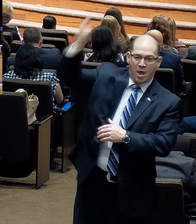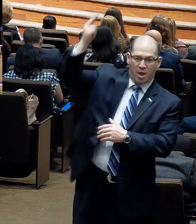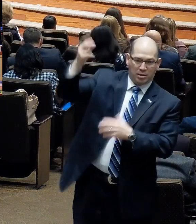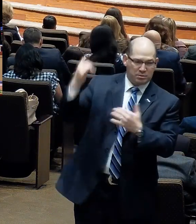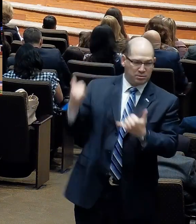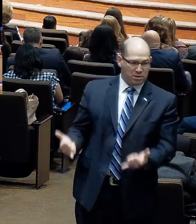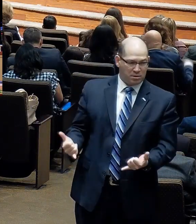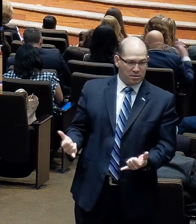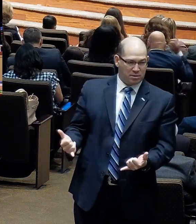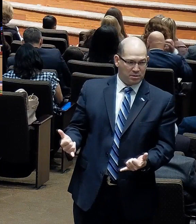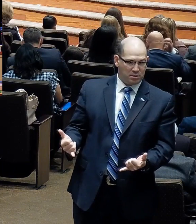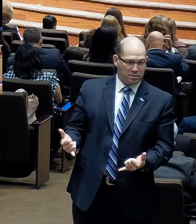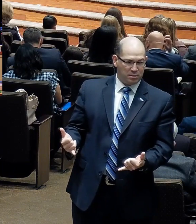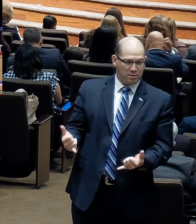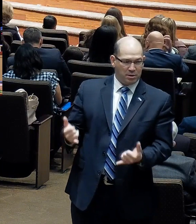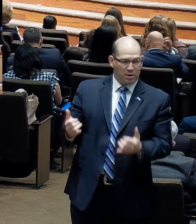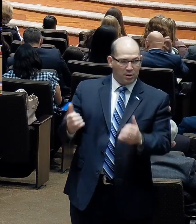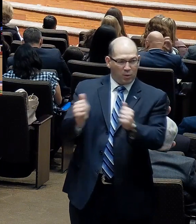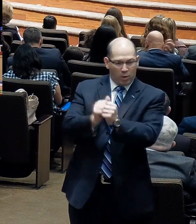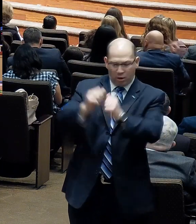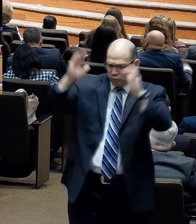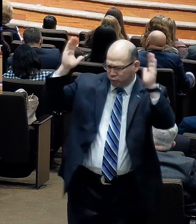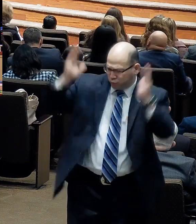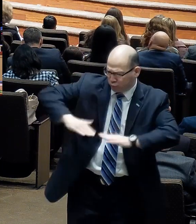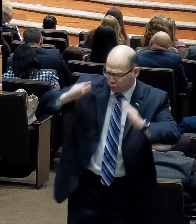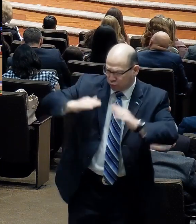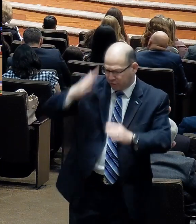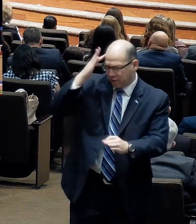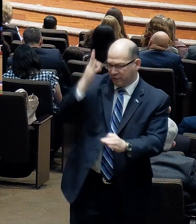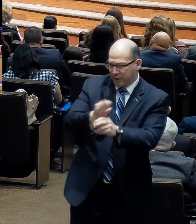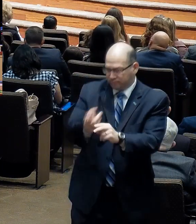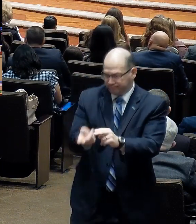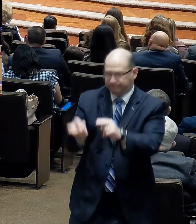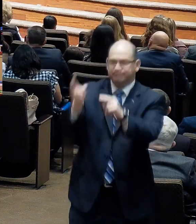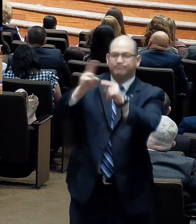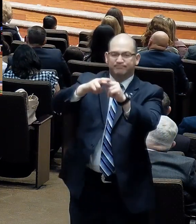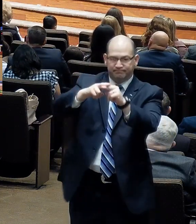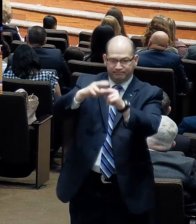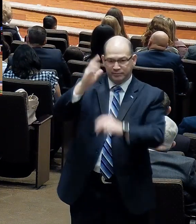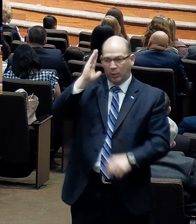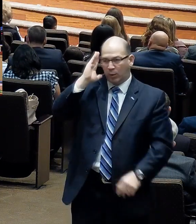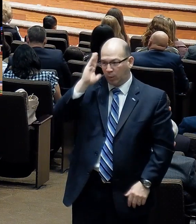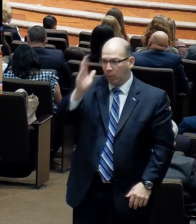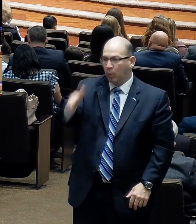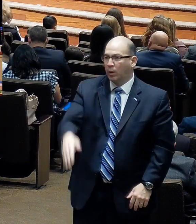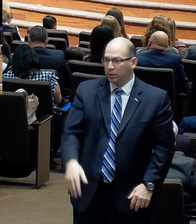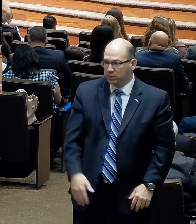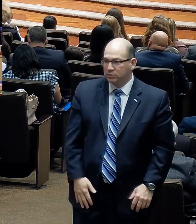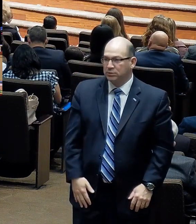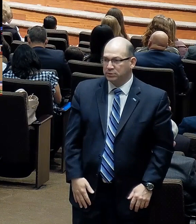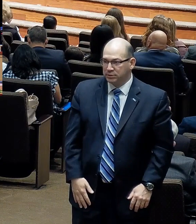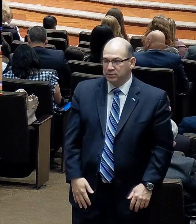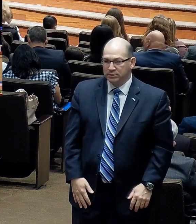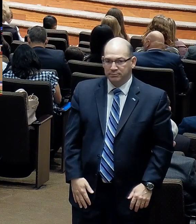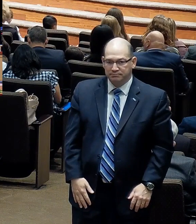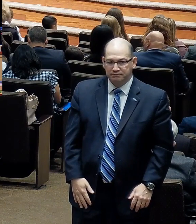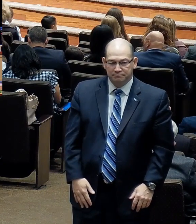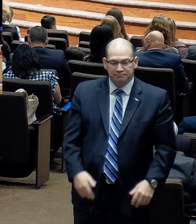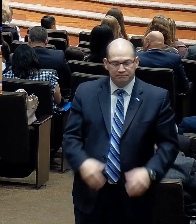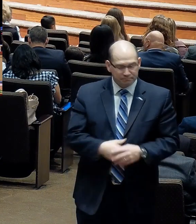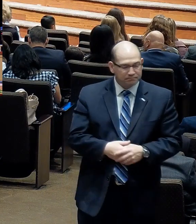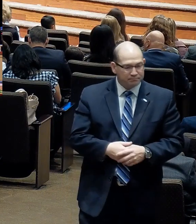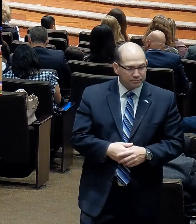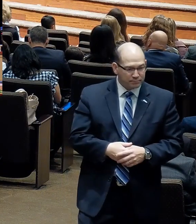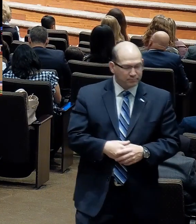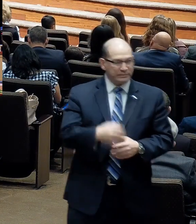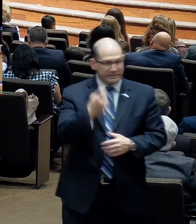trials strengthen our faith. With Jesus, trials can strengthen our faith and make us exactly who he wants us to be. We were at Disneyland with our